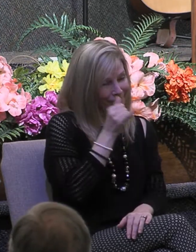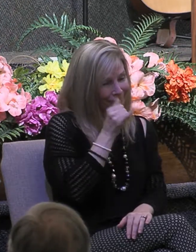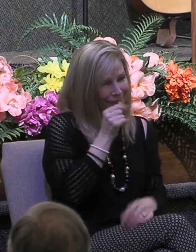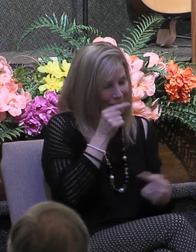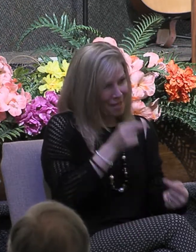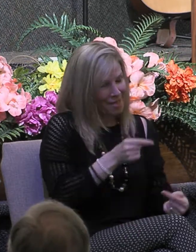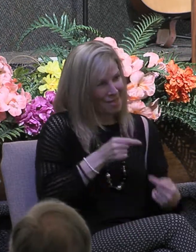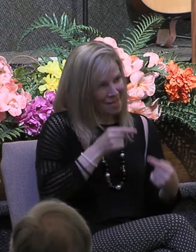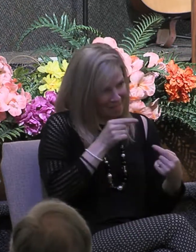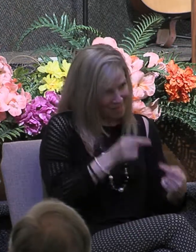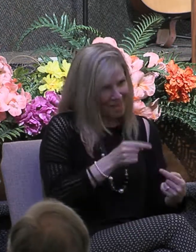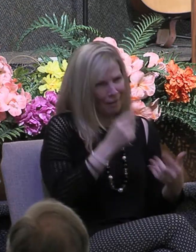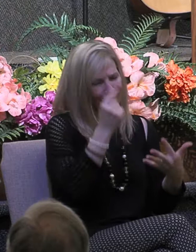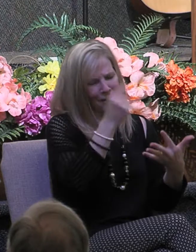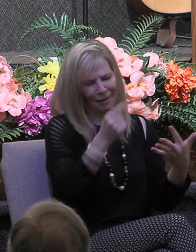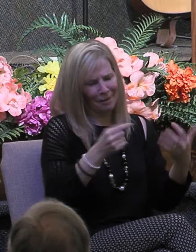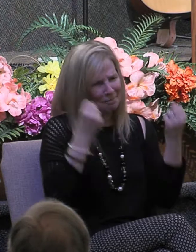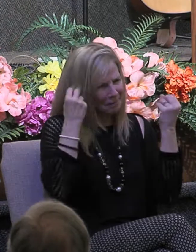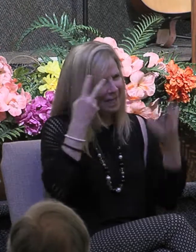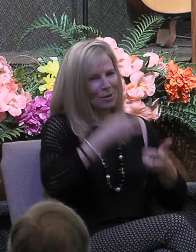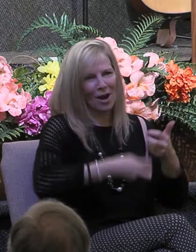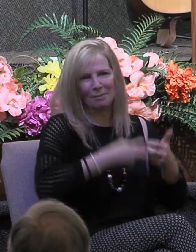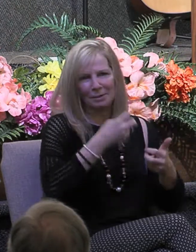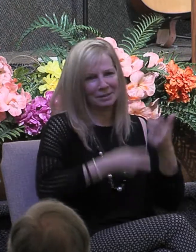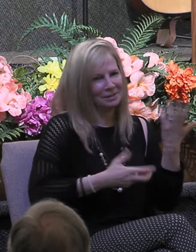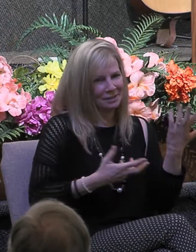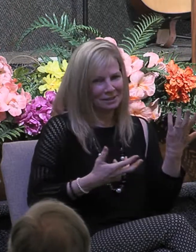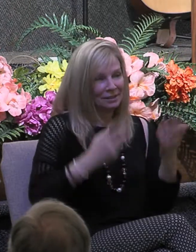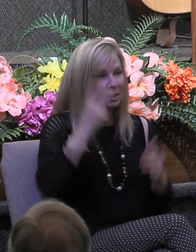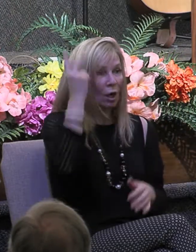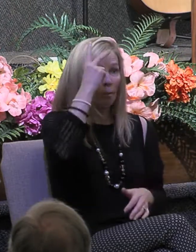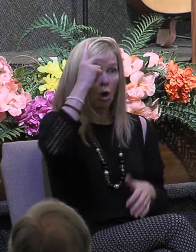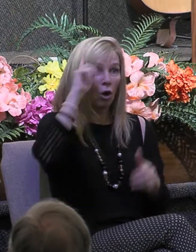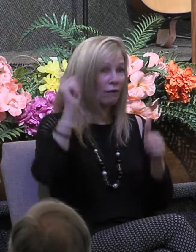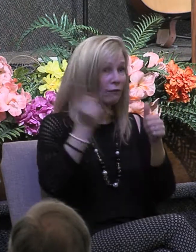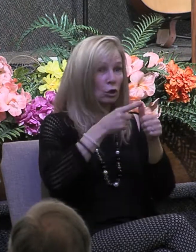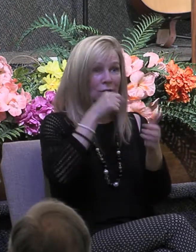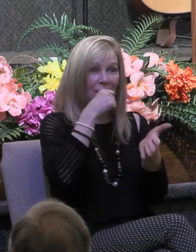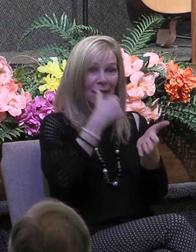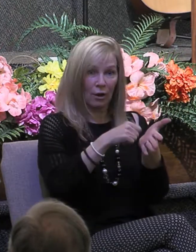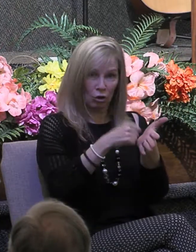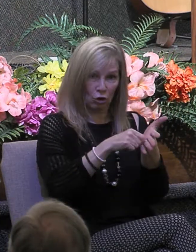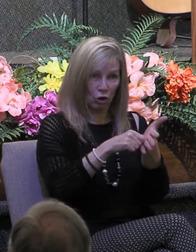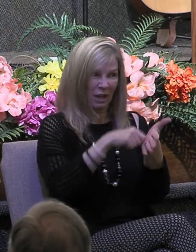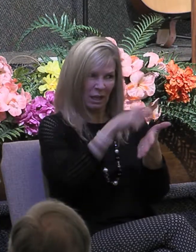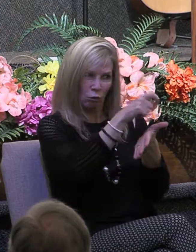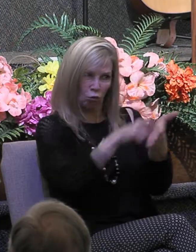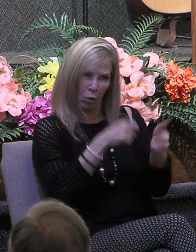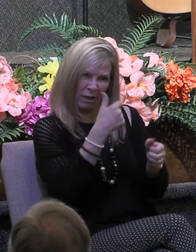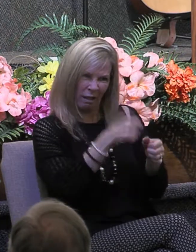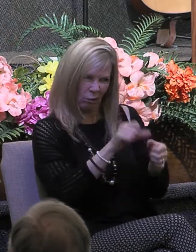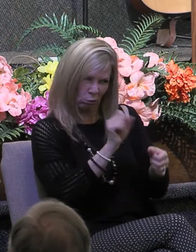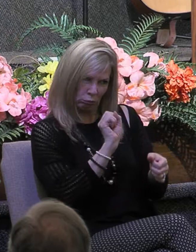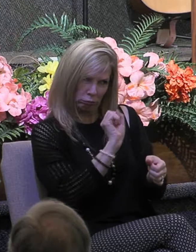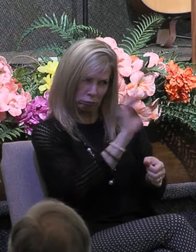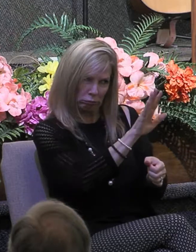long list of problems. In Paul's first letter to them, he wrote for the purpose of correcting their problems, and believe me, there were many.